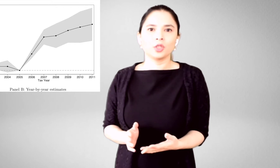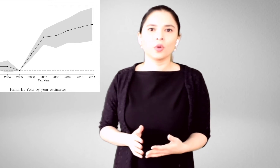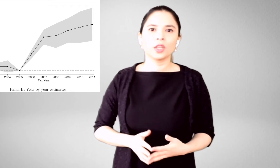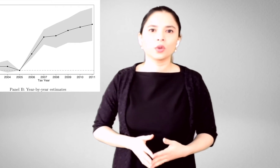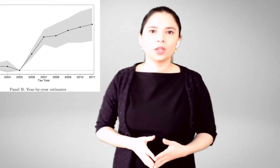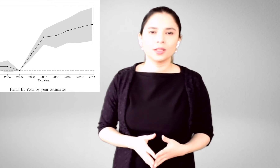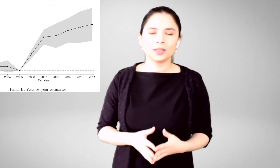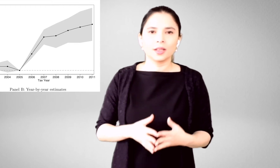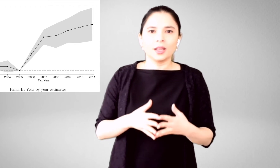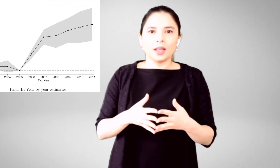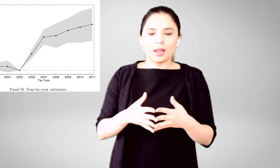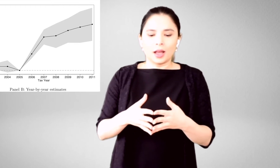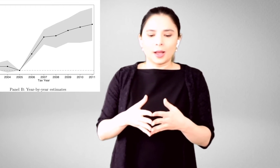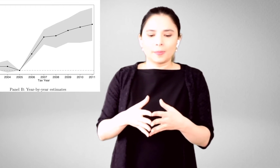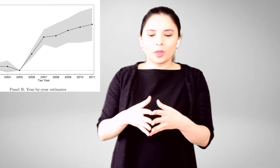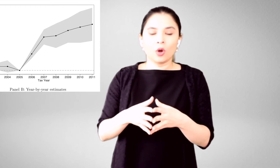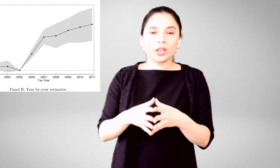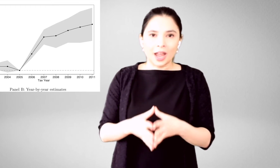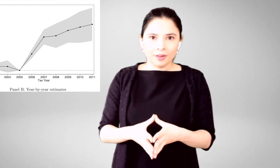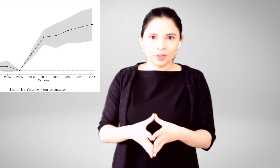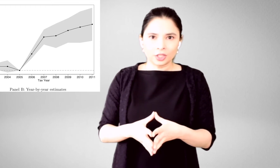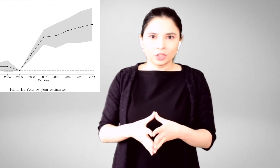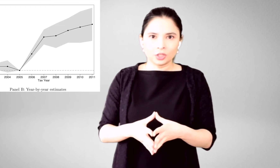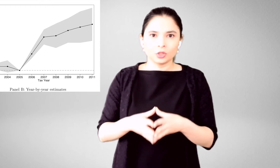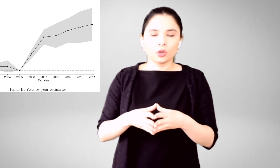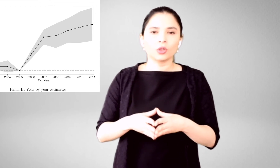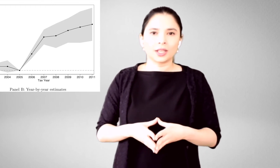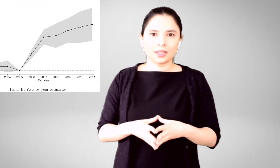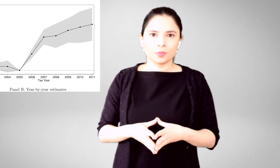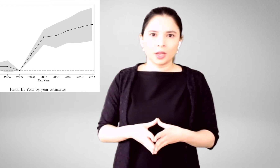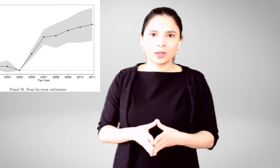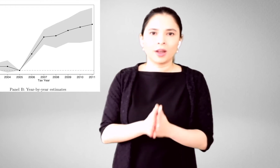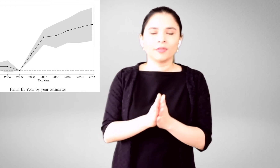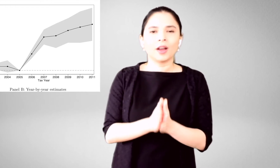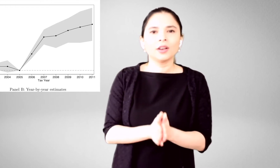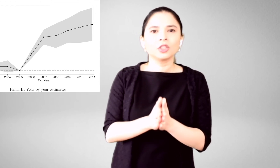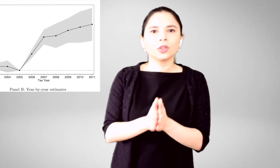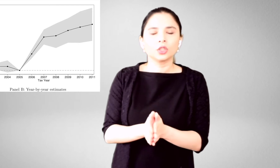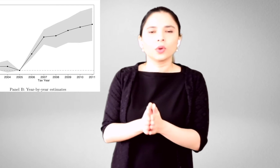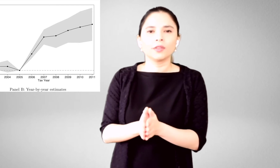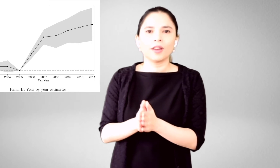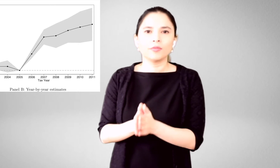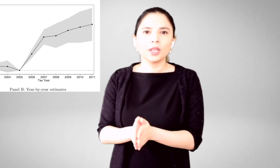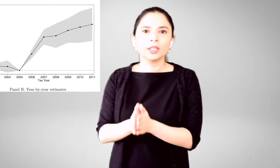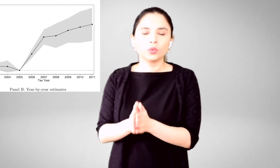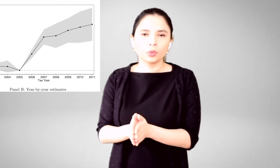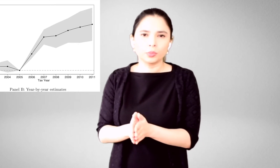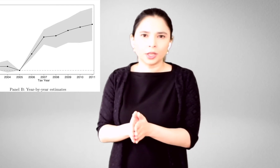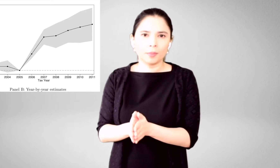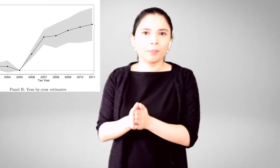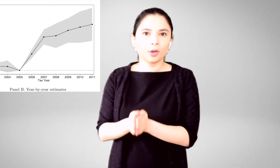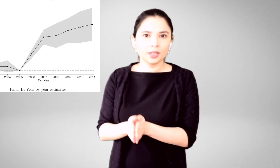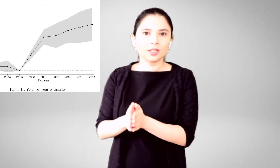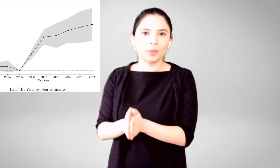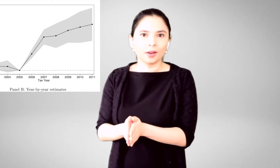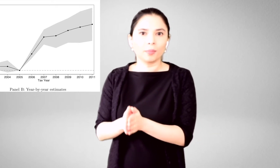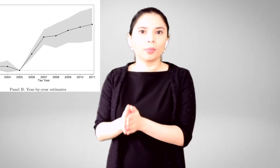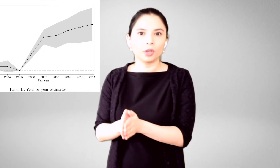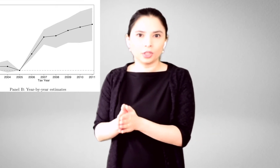MTO increased, on average, total taxes paid by 525 million rupiah per taxpayer per